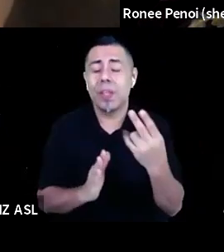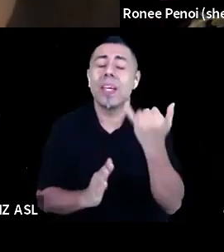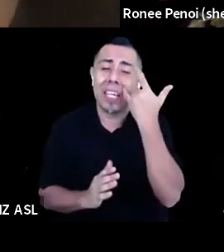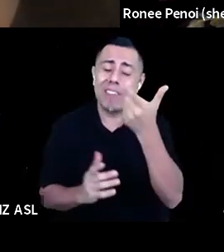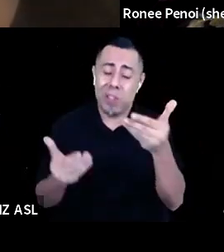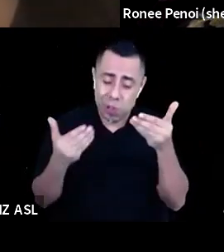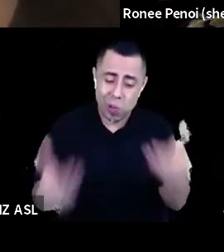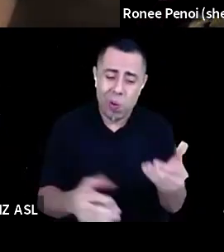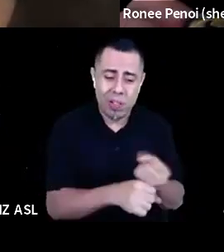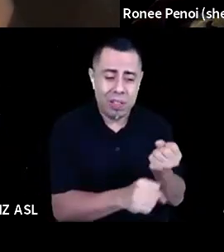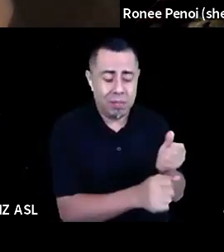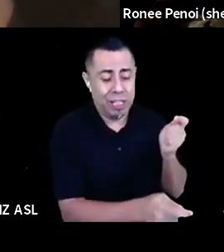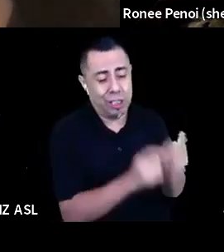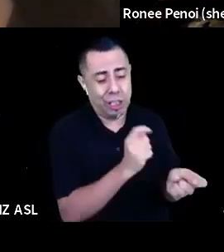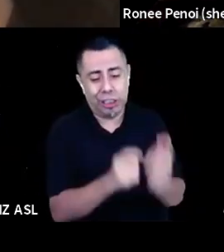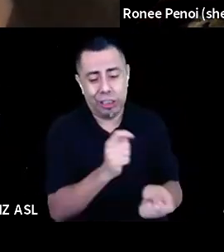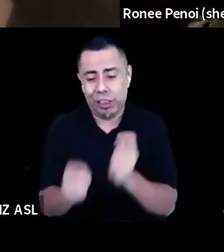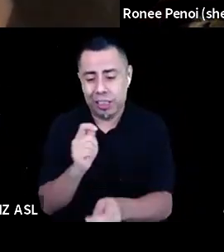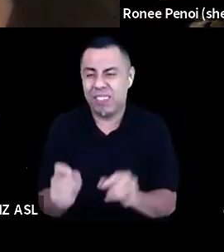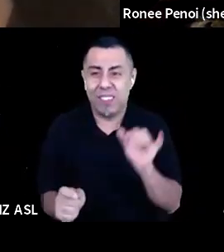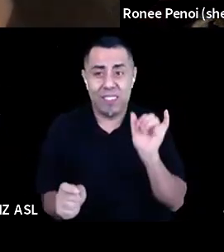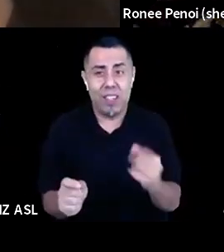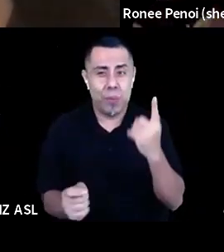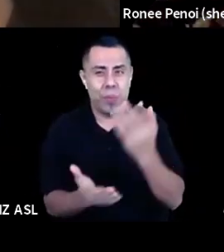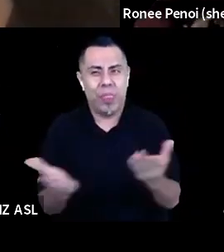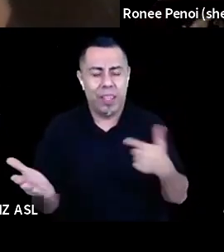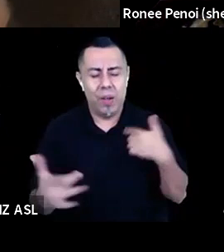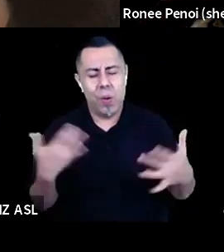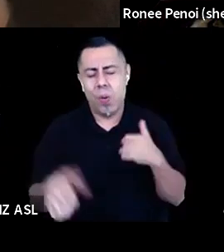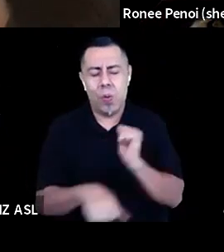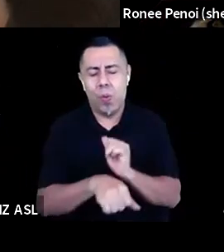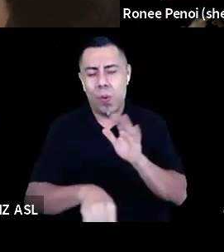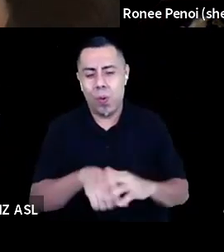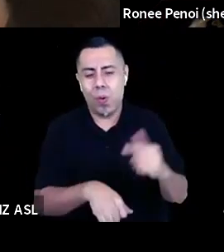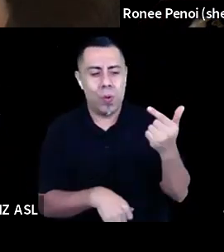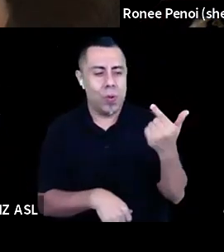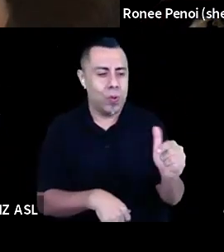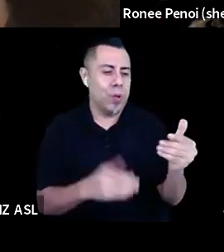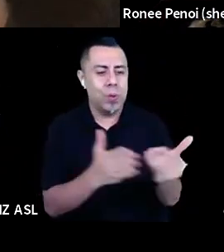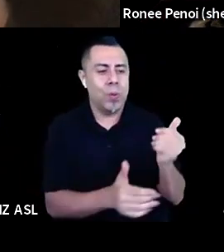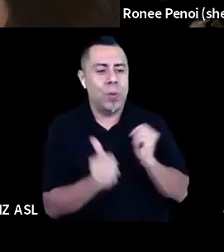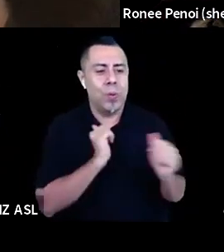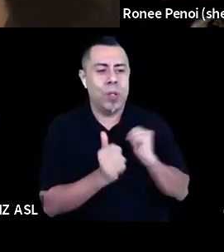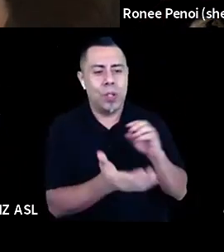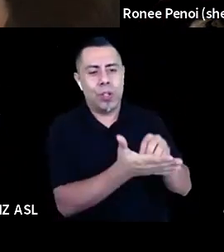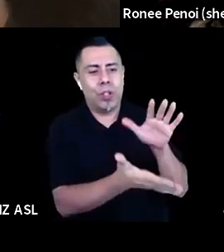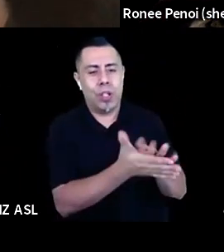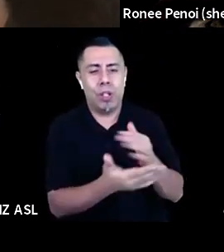exciting about working on the Green New Theater document is seeing all of these institutions and individuals across the world who are doing this already,